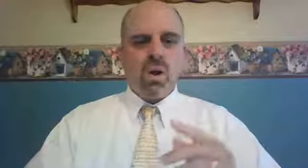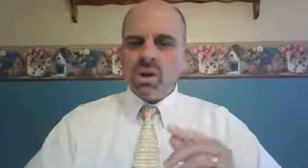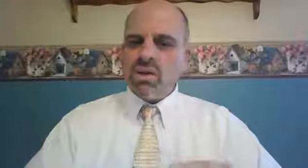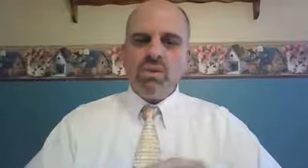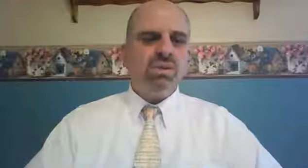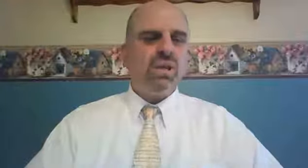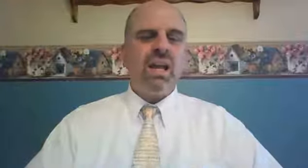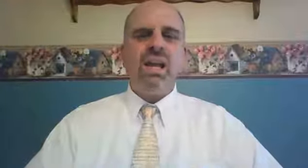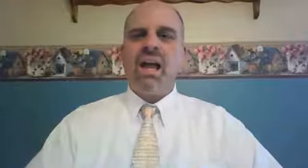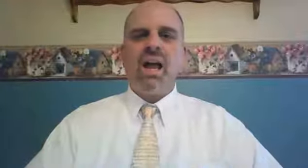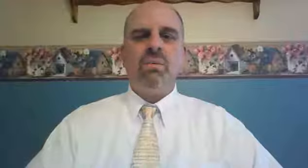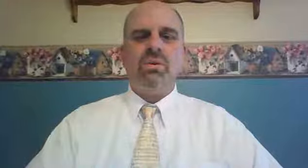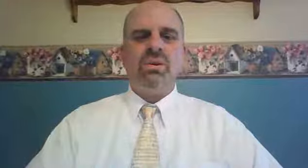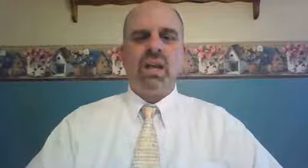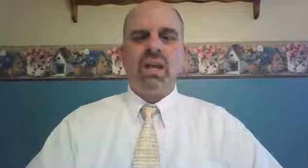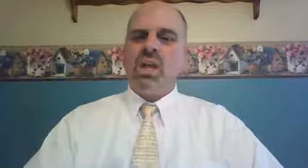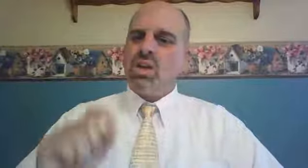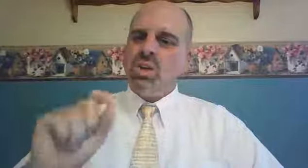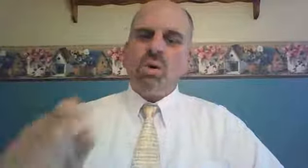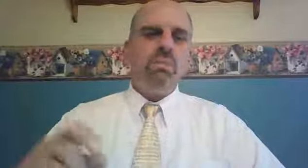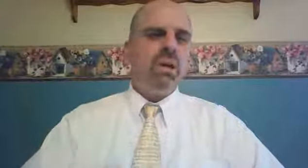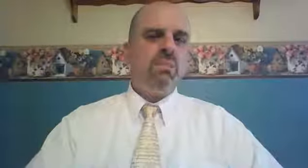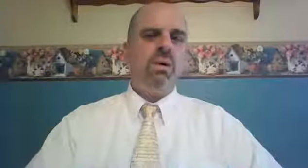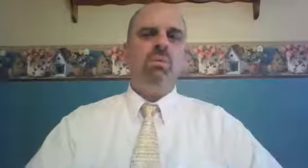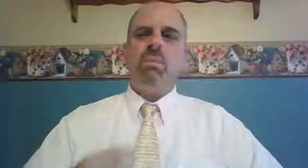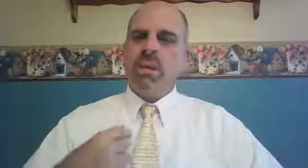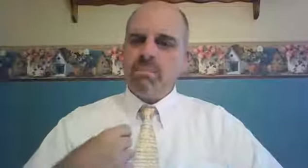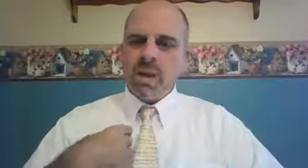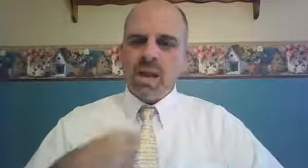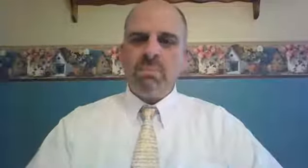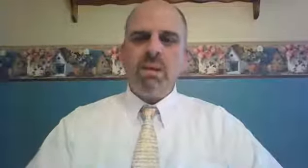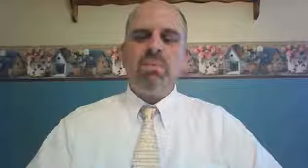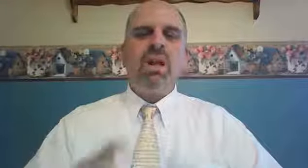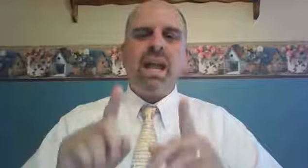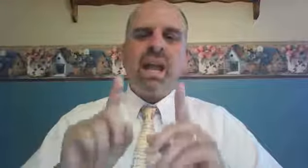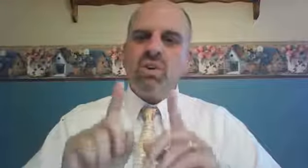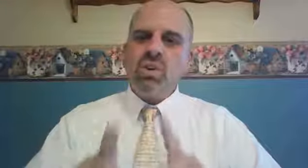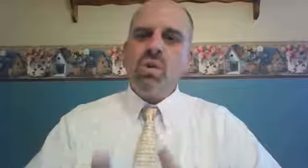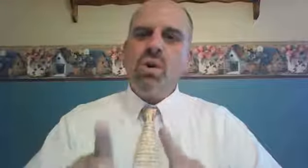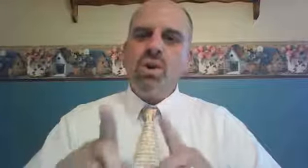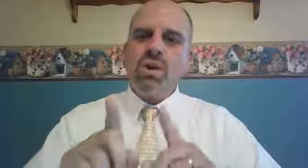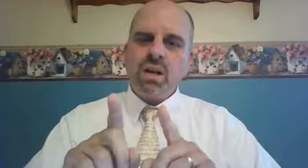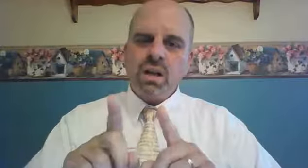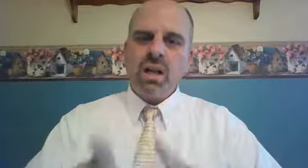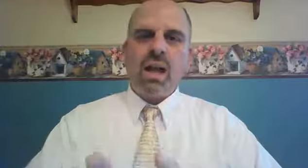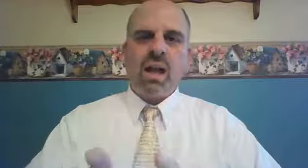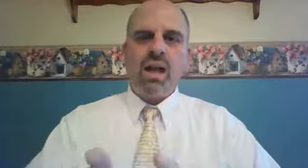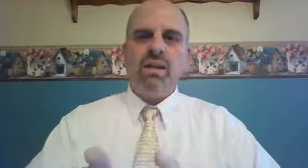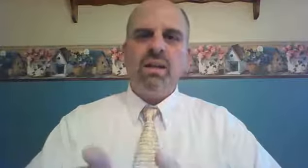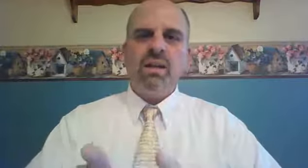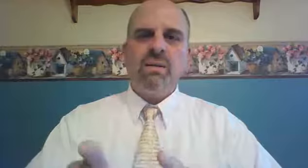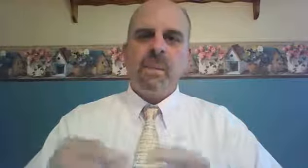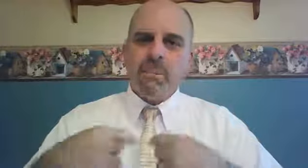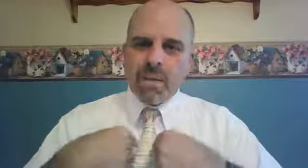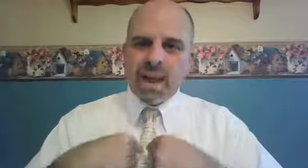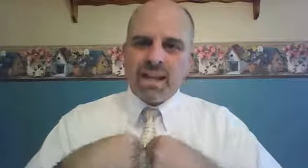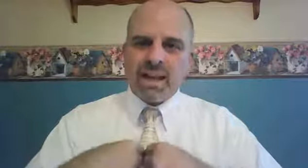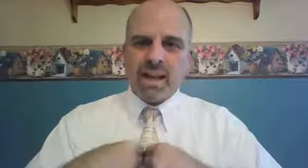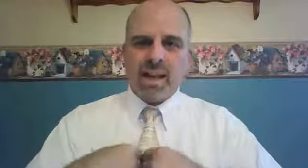Where you stay, I will stay. Your people will be my people and your God, my God.